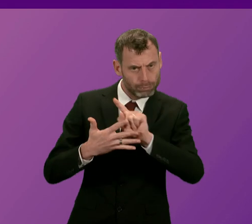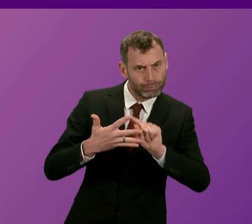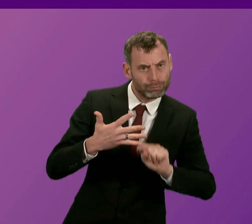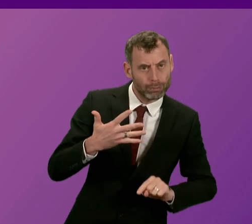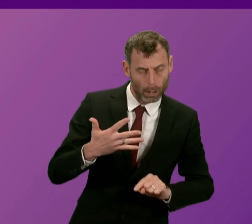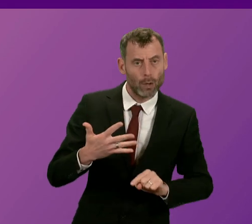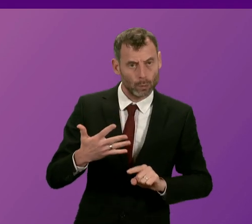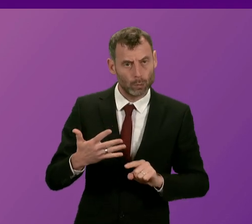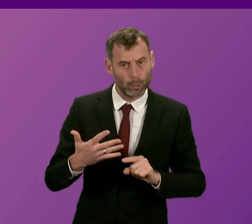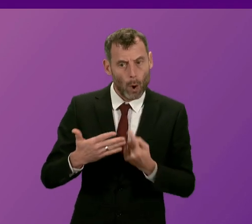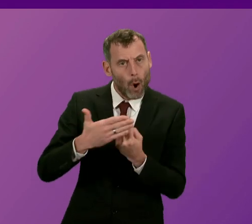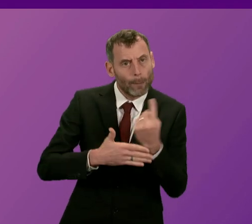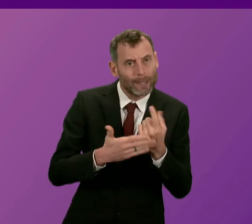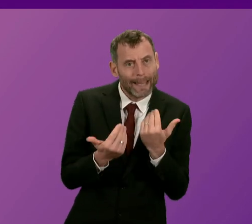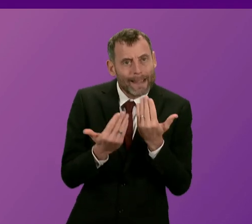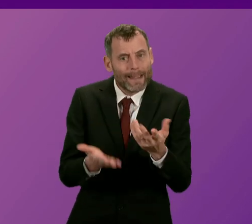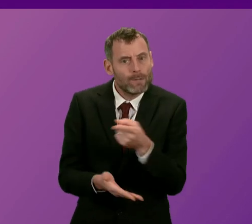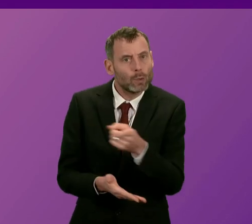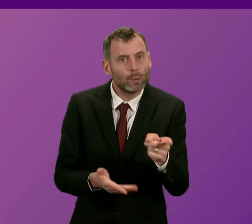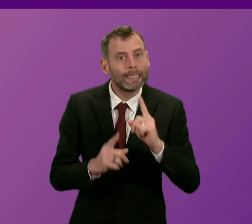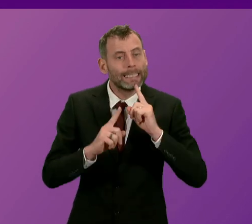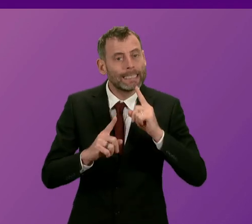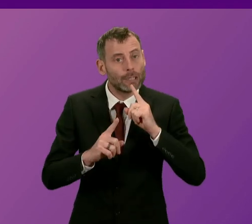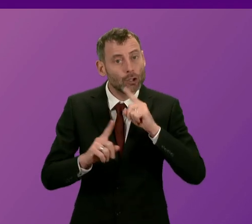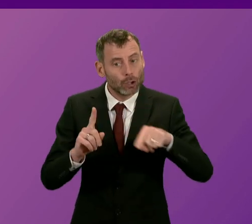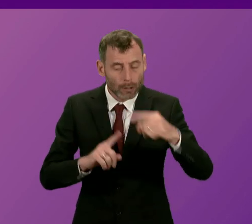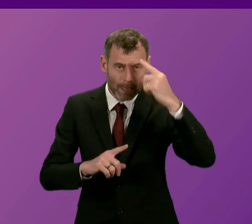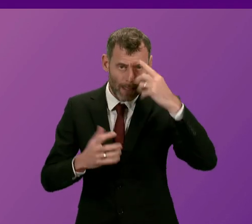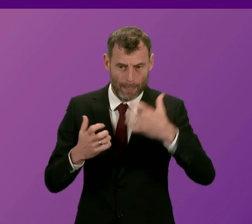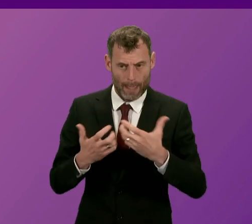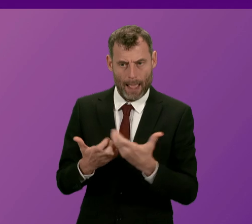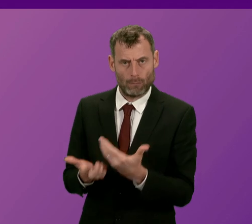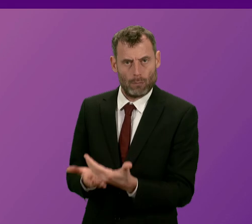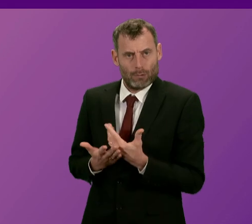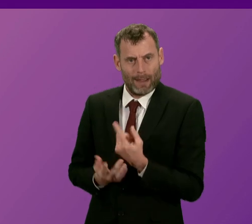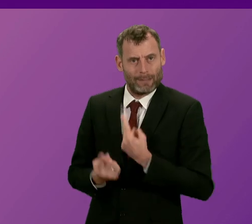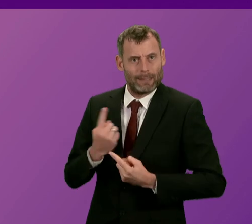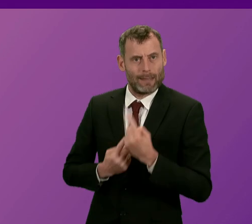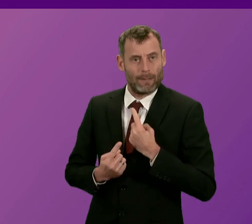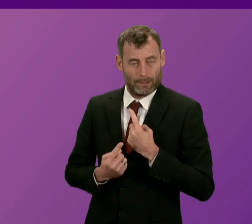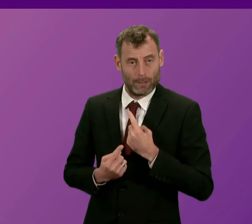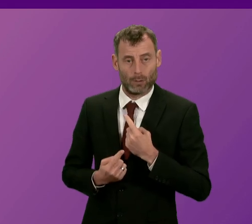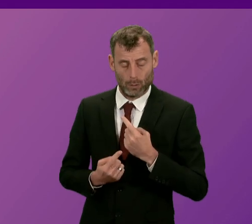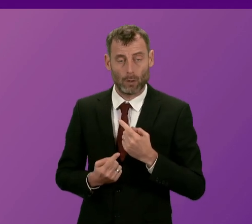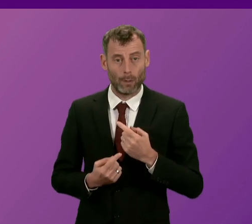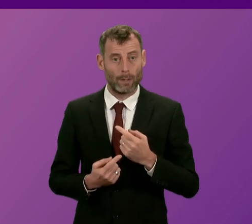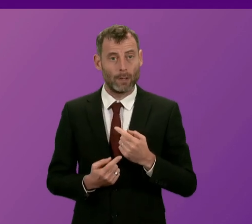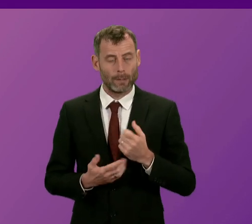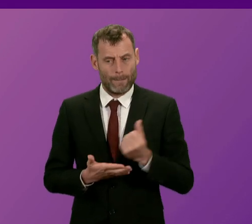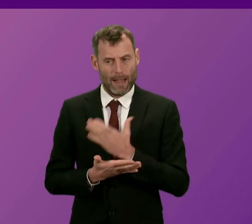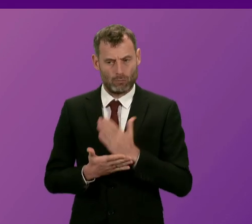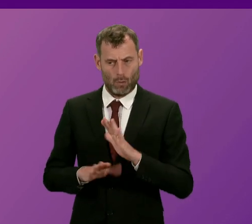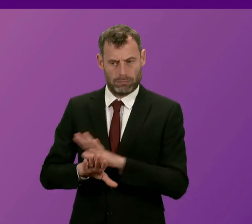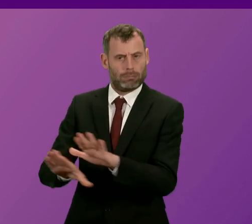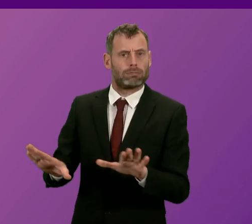the teaching profession to exercise, to be exercised by the teaching profession to ensure